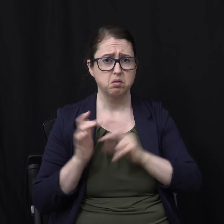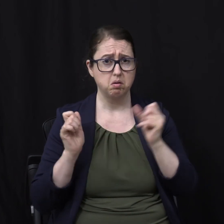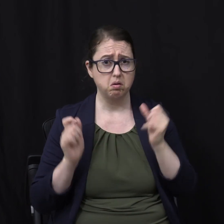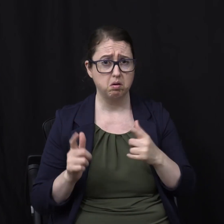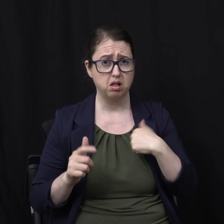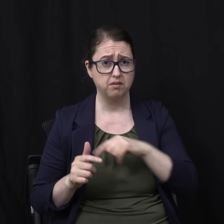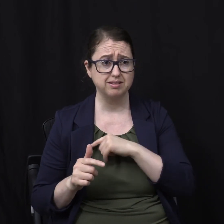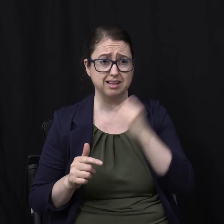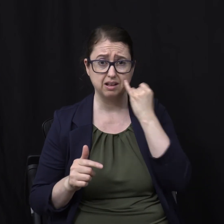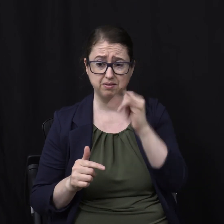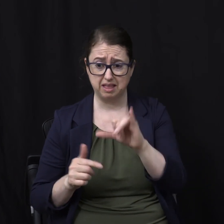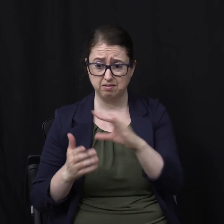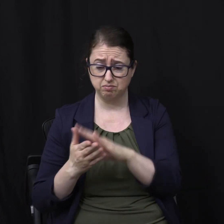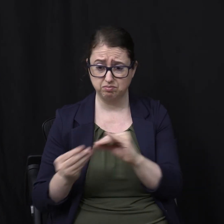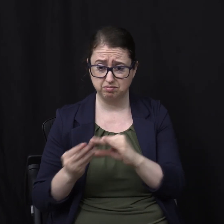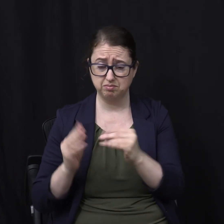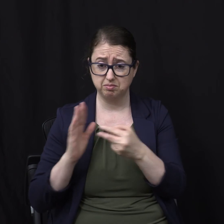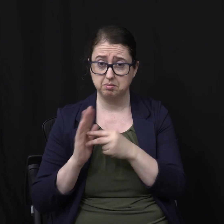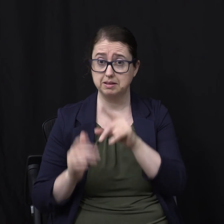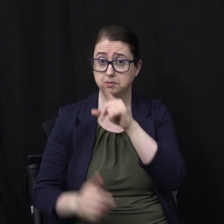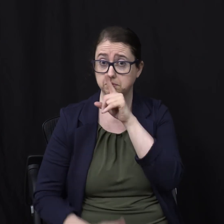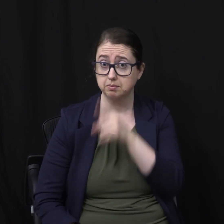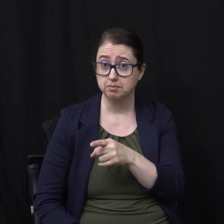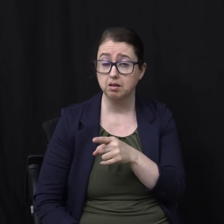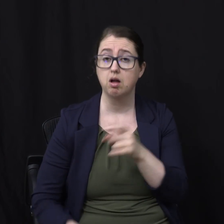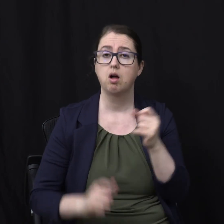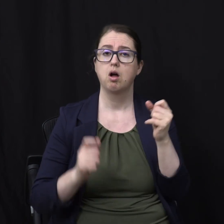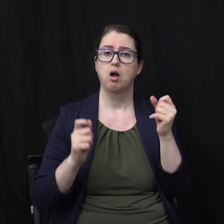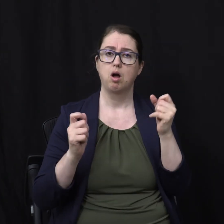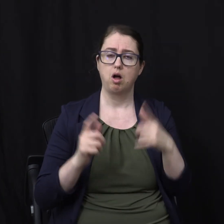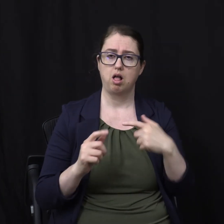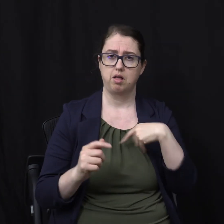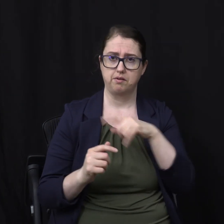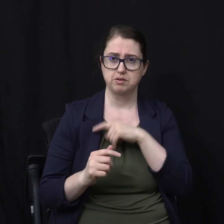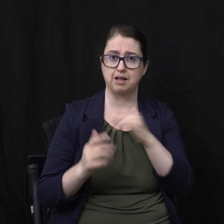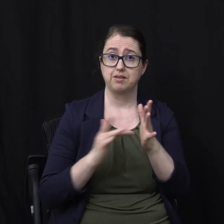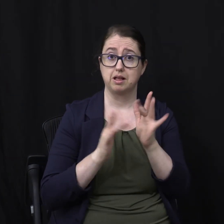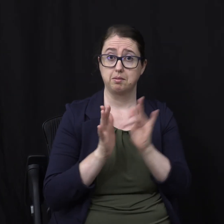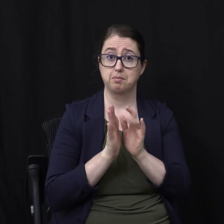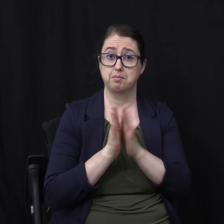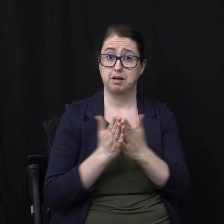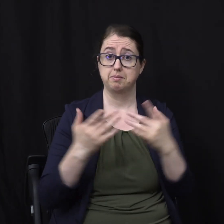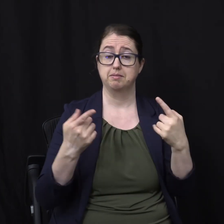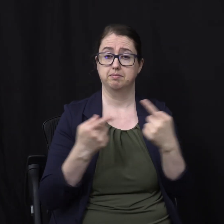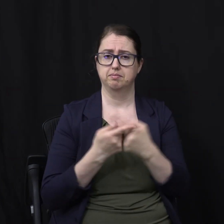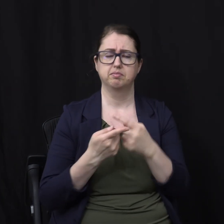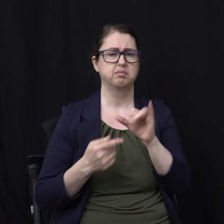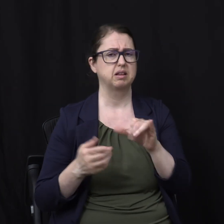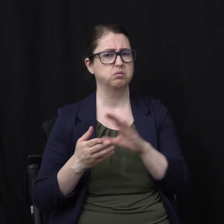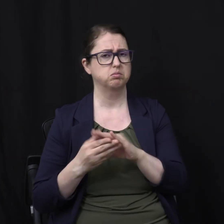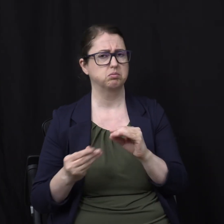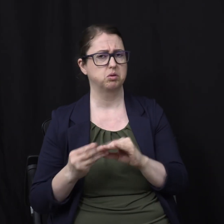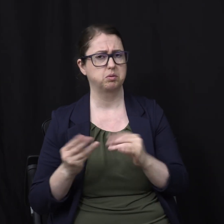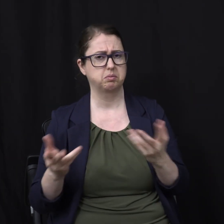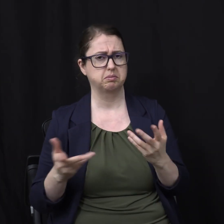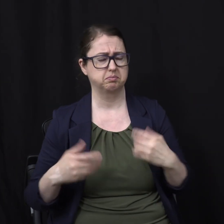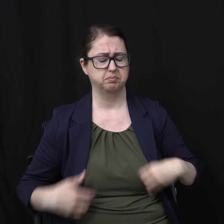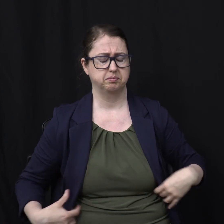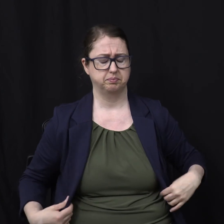have If this parable Is literal All of us Would have a Bible That contradicts itself What is the parable? Well The